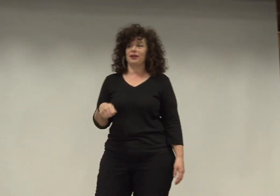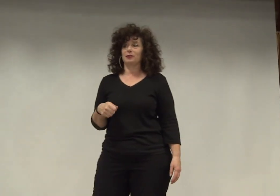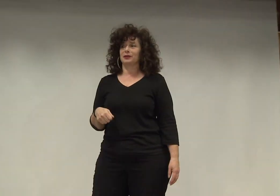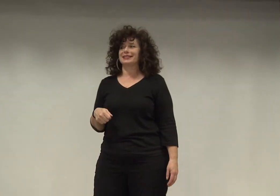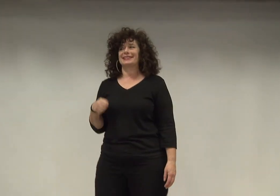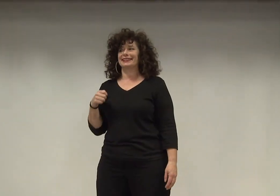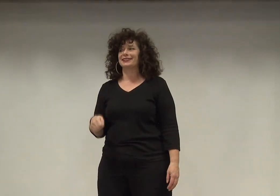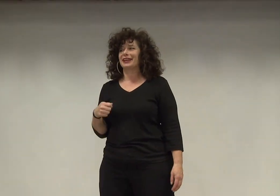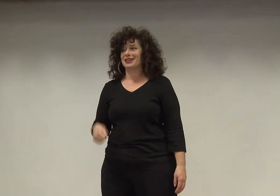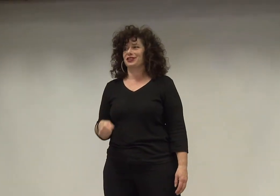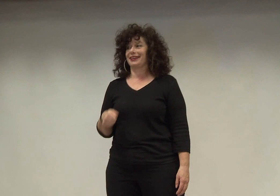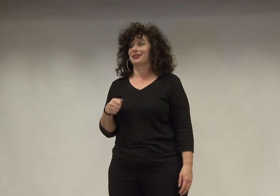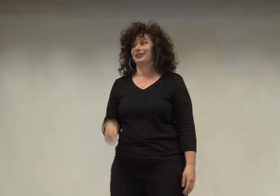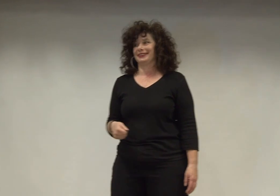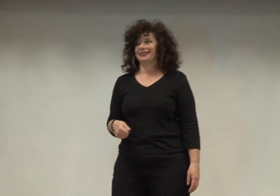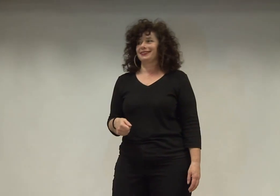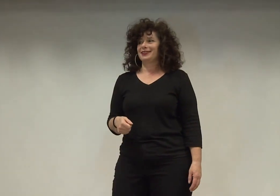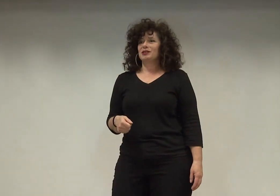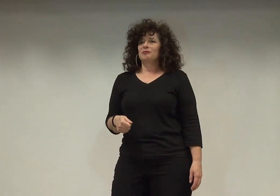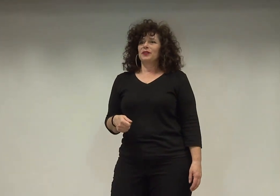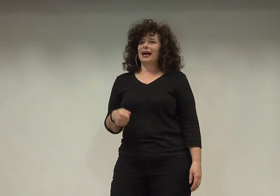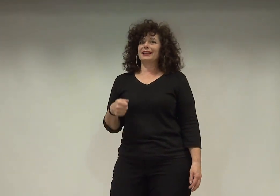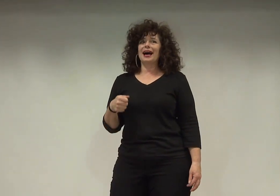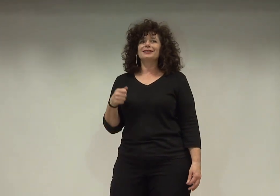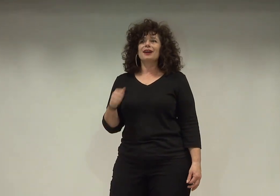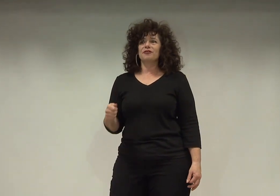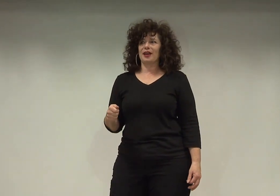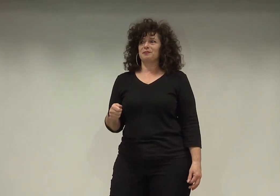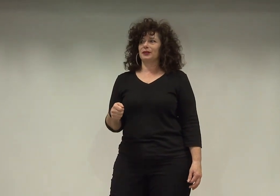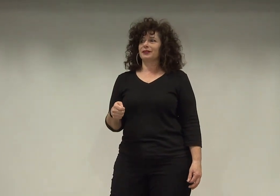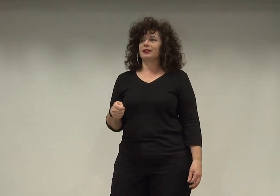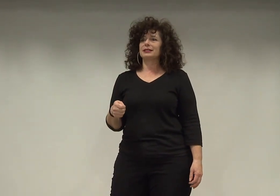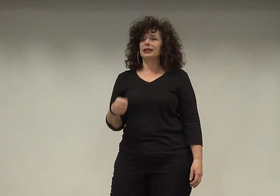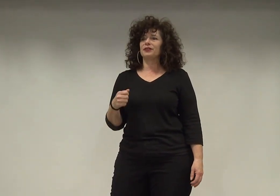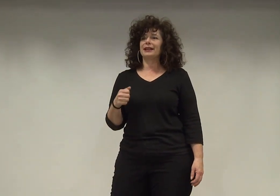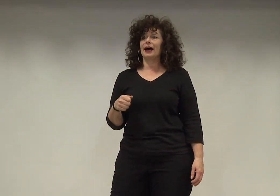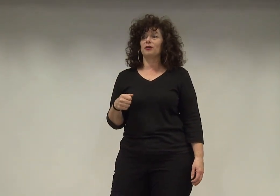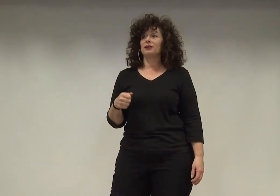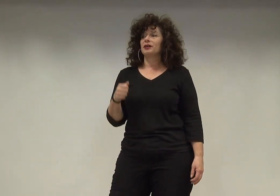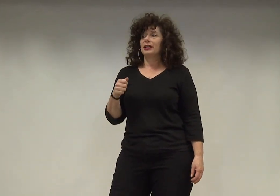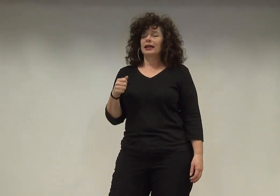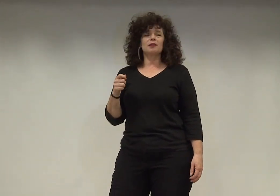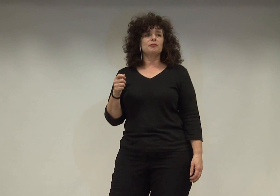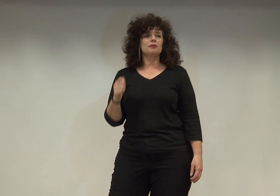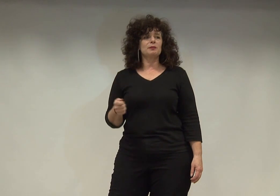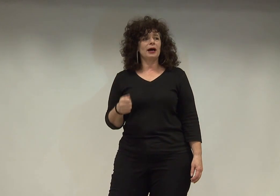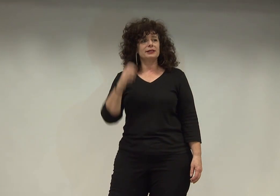favorite books is The Little Engine That Could. I love that book. Because even now, it reminds